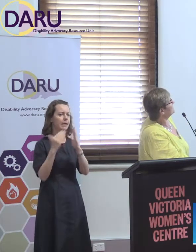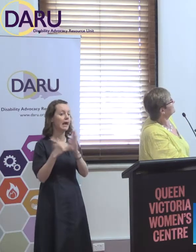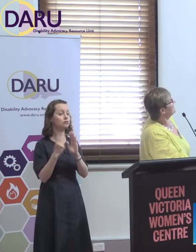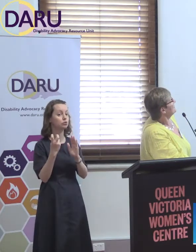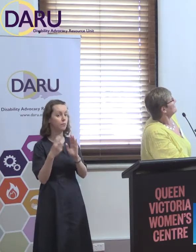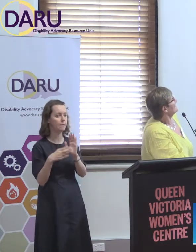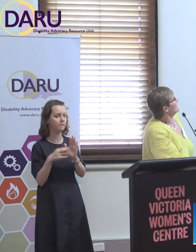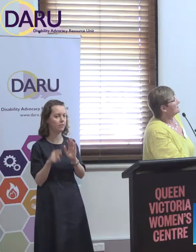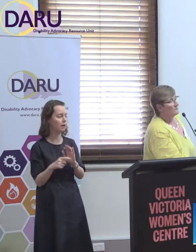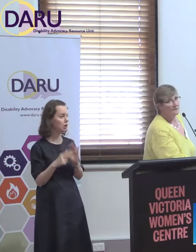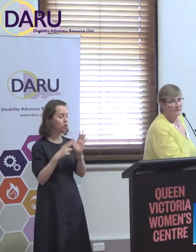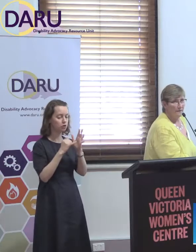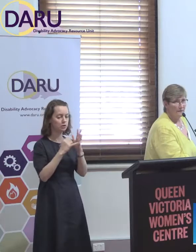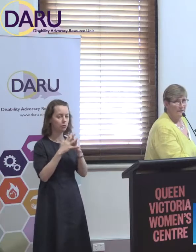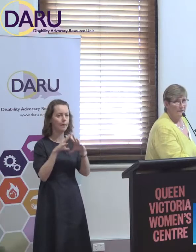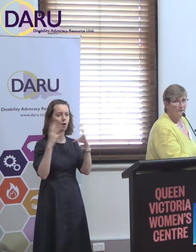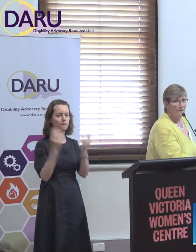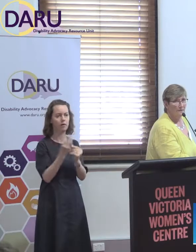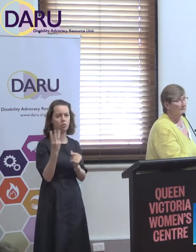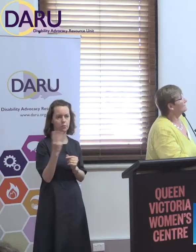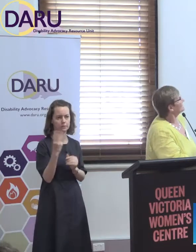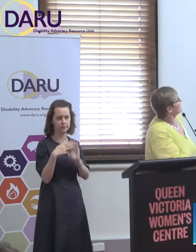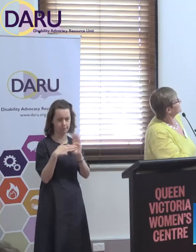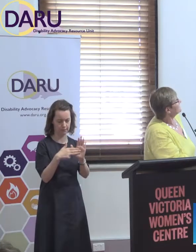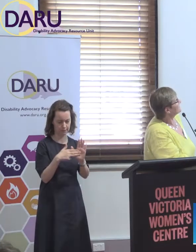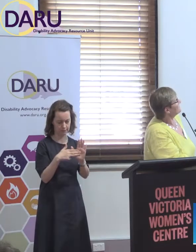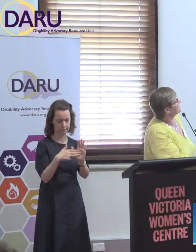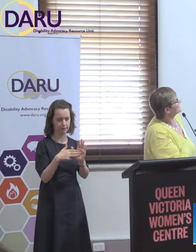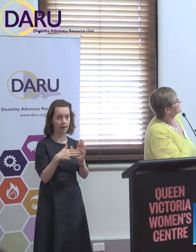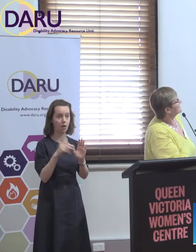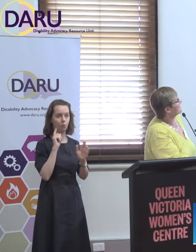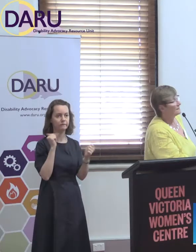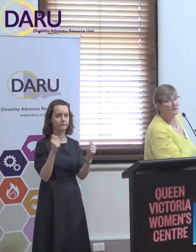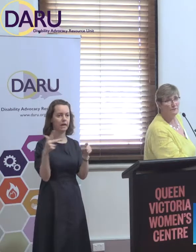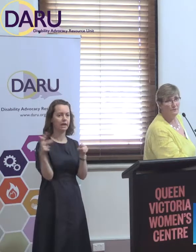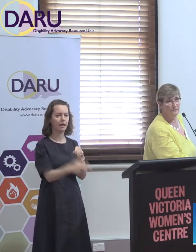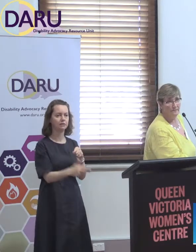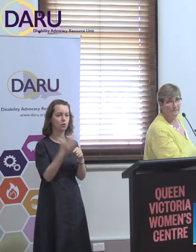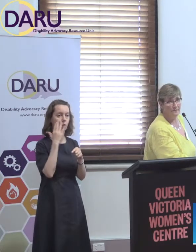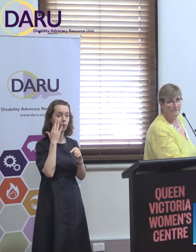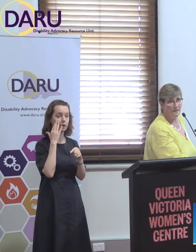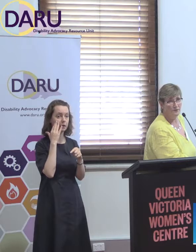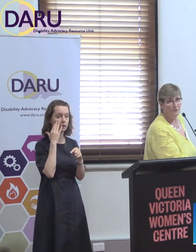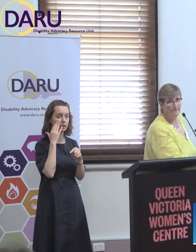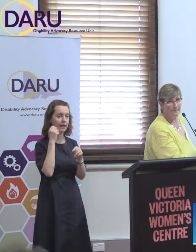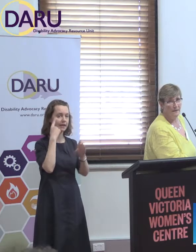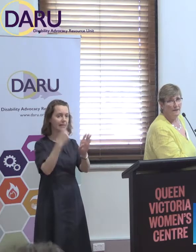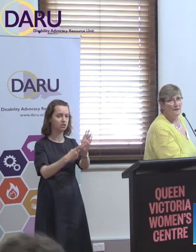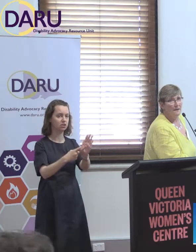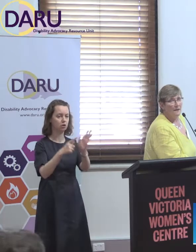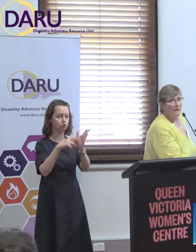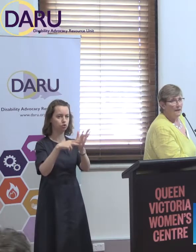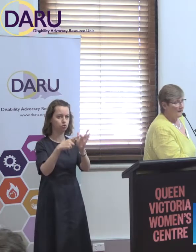million. So, in New South Wales, it's about $13 million. That all stops at the end of June next year.